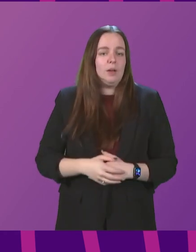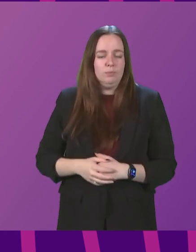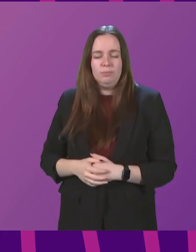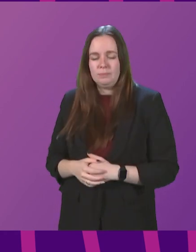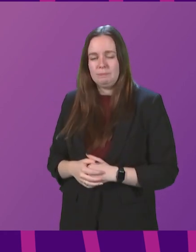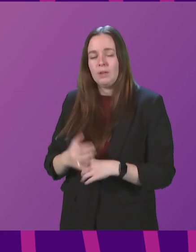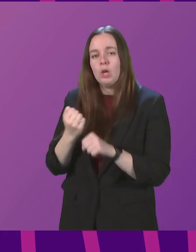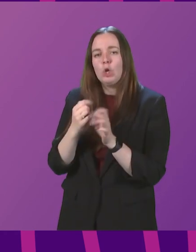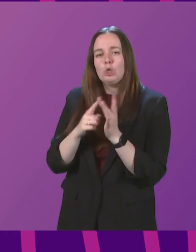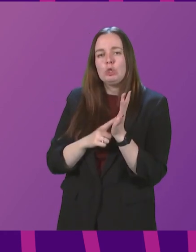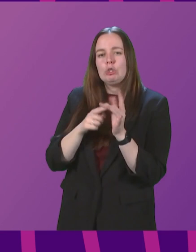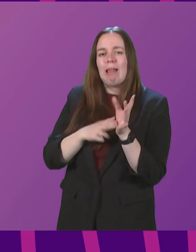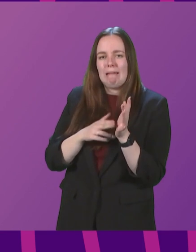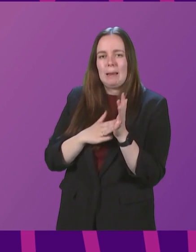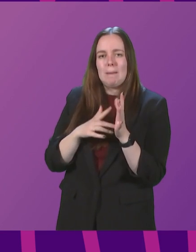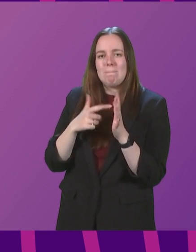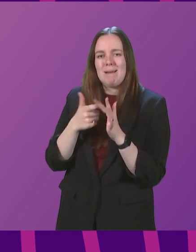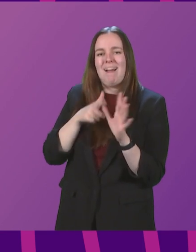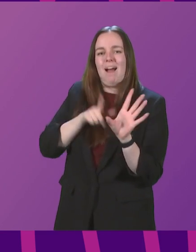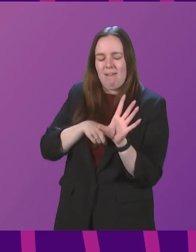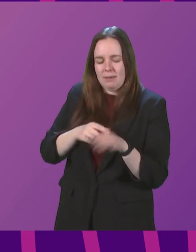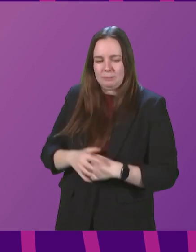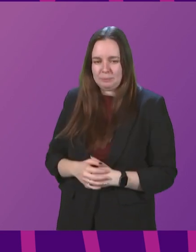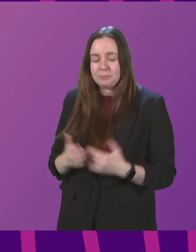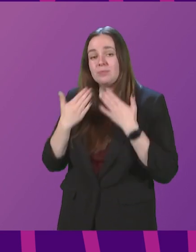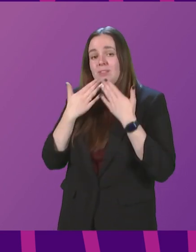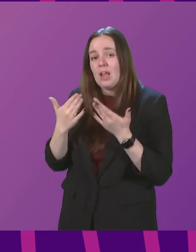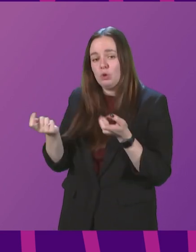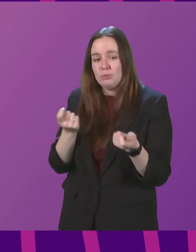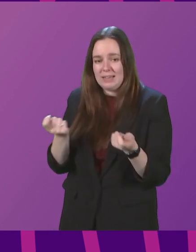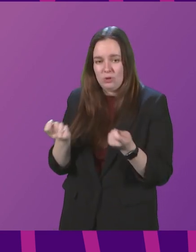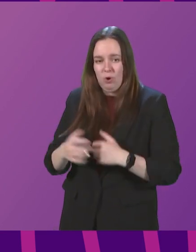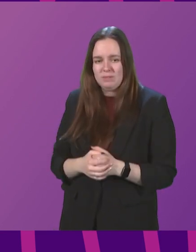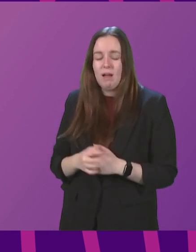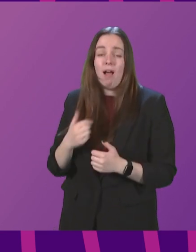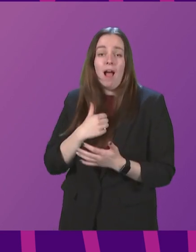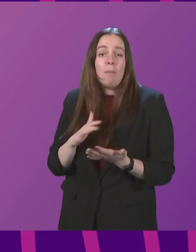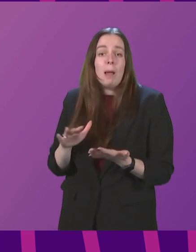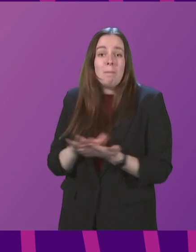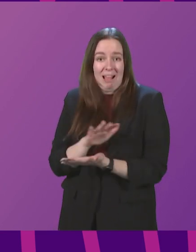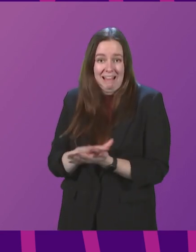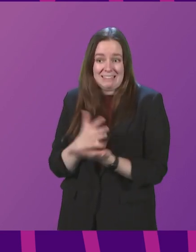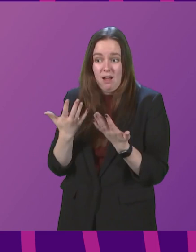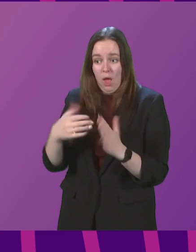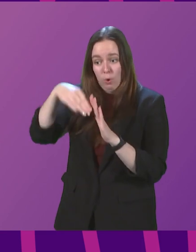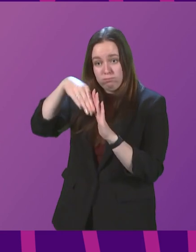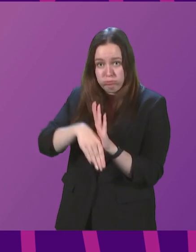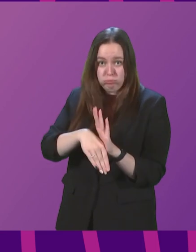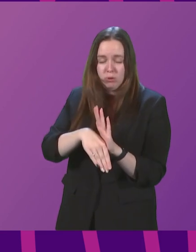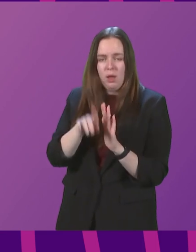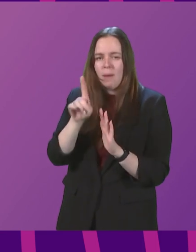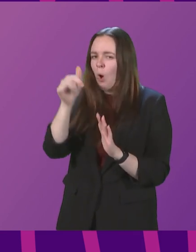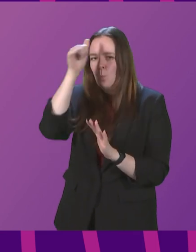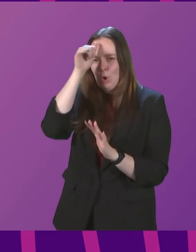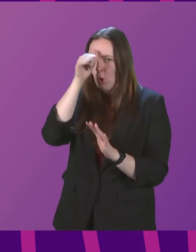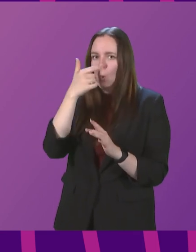Julian Mackay, to be followed by Clare Adamson. Thank you, Presiding Officer. I am pleased that we are seeing a downturn in cases, but as we know, things